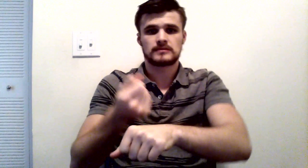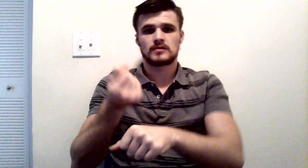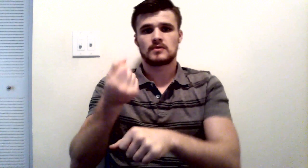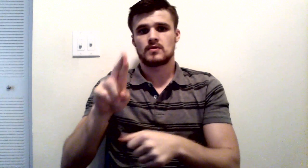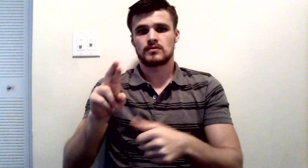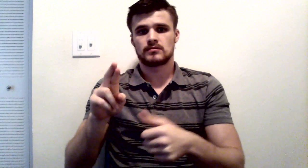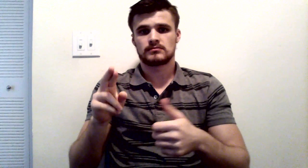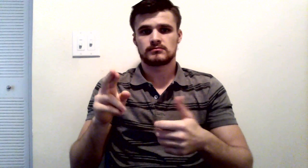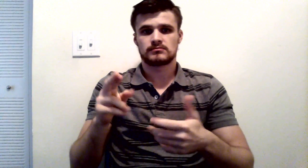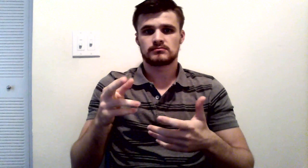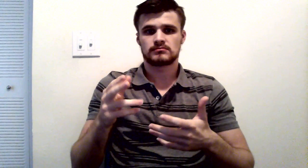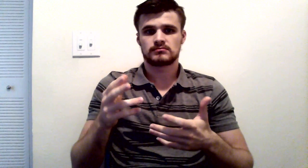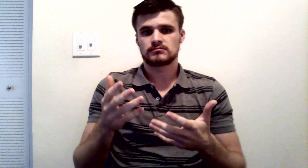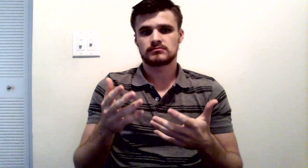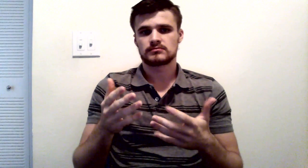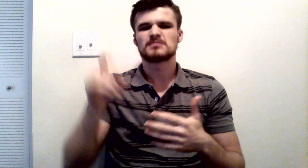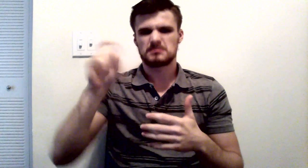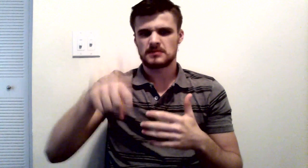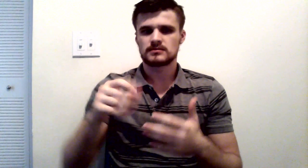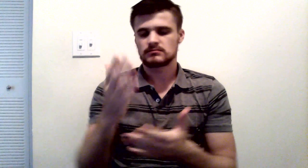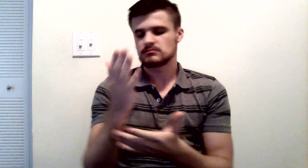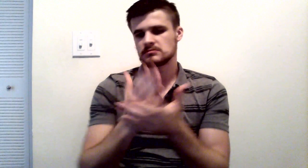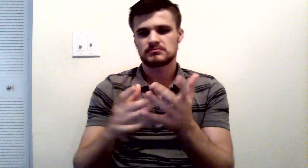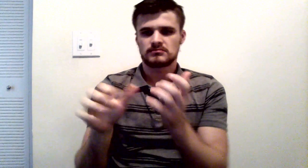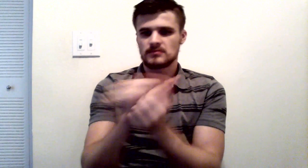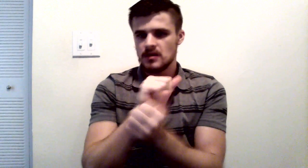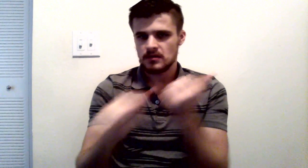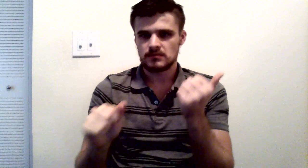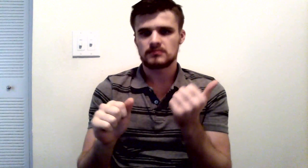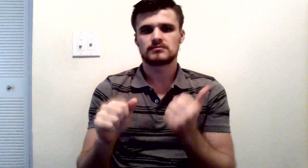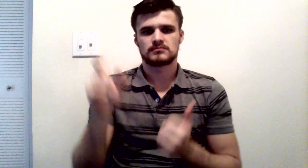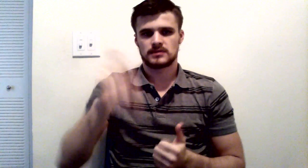an assault. There must be some sort of harm or at least attempted harm.